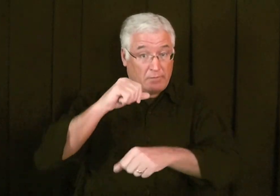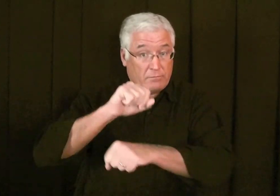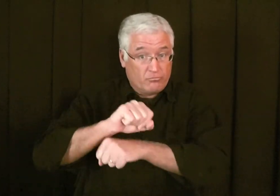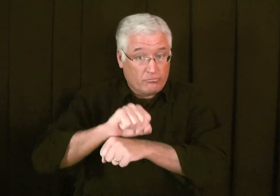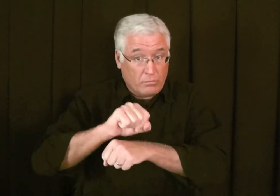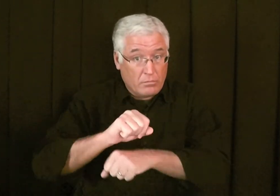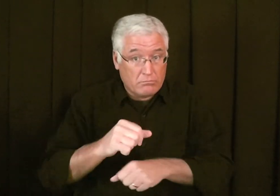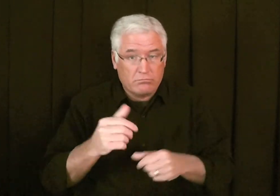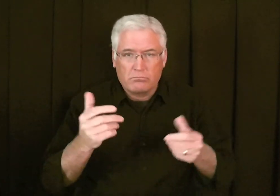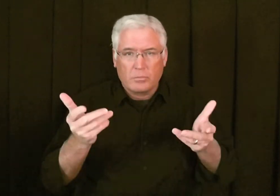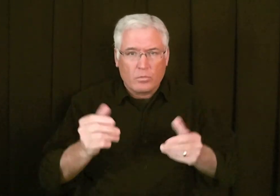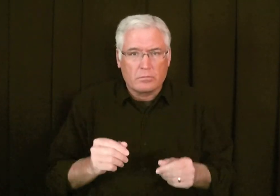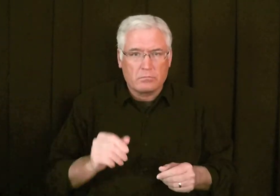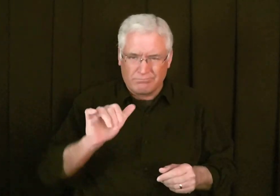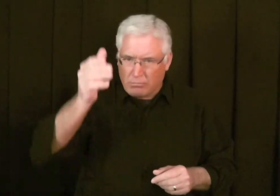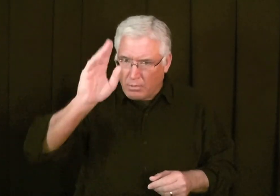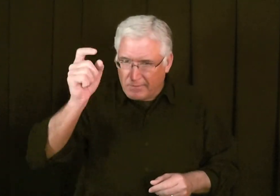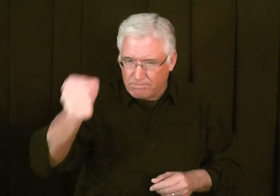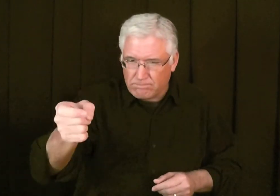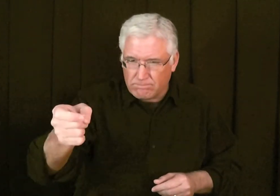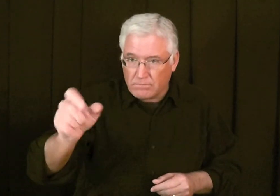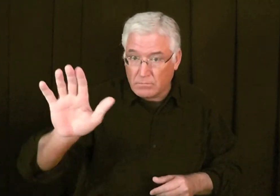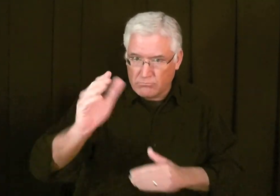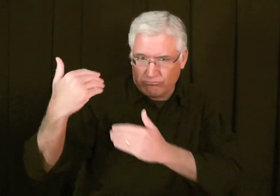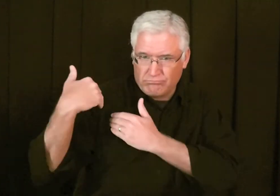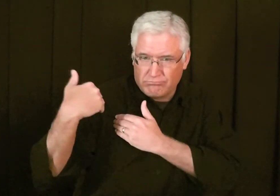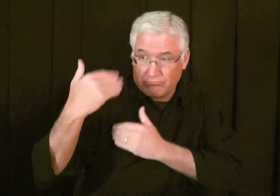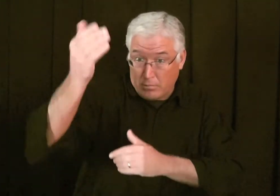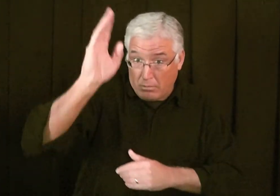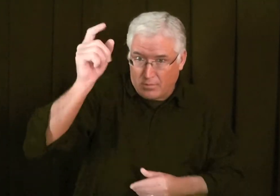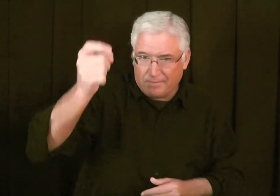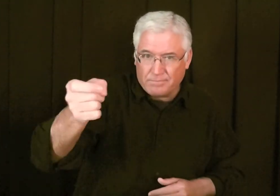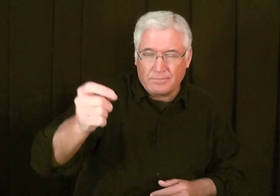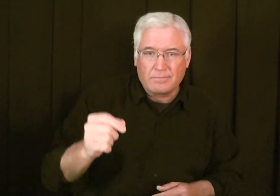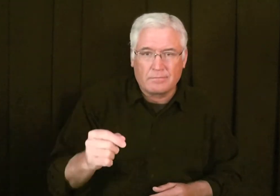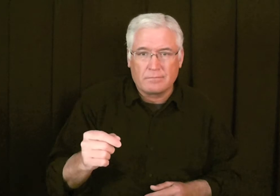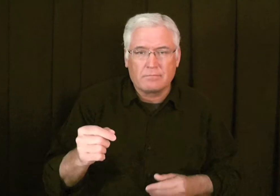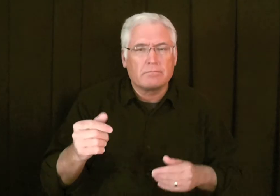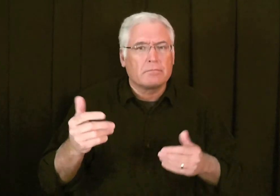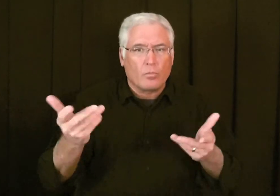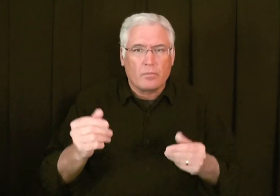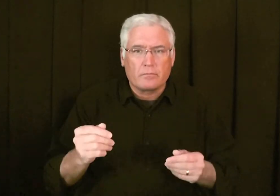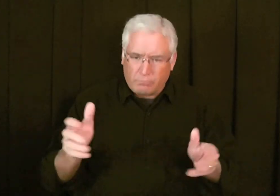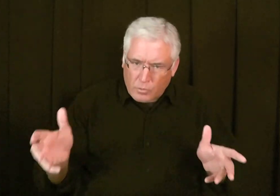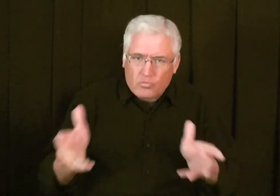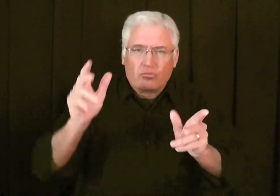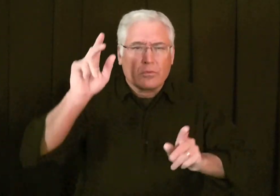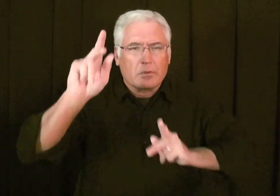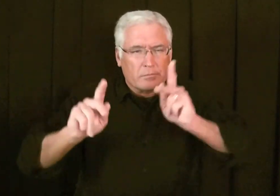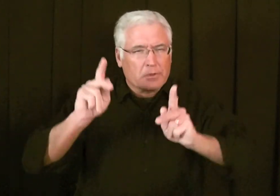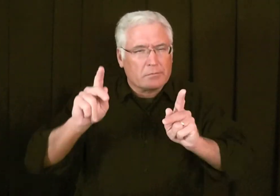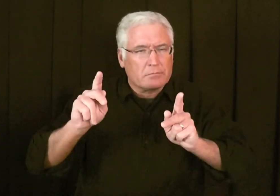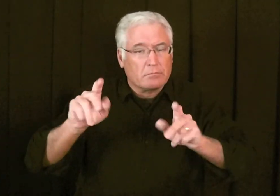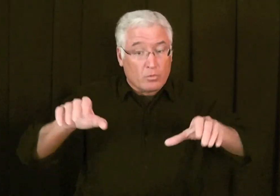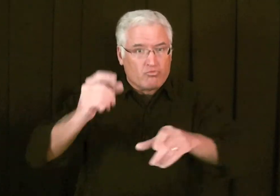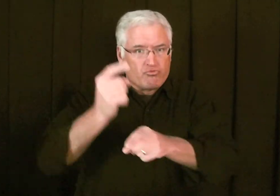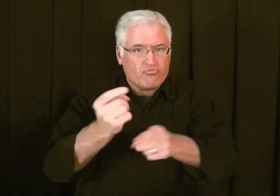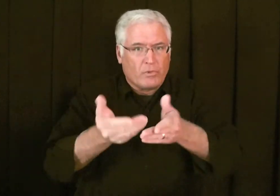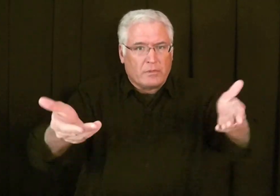and their job is that they have been given the responsibility to encourage people, to encourage